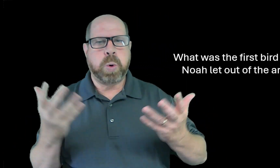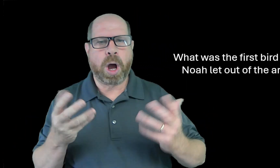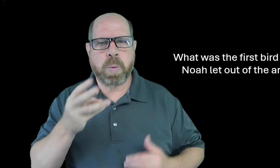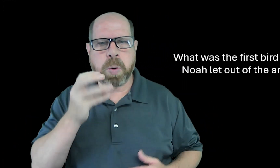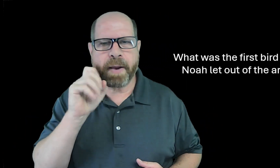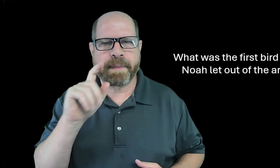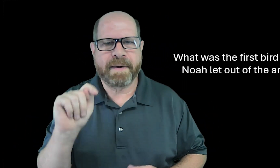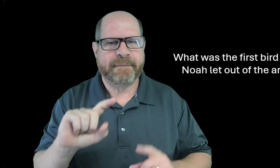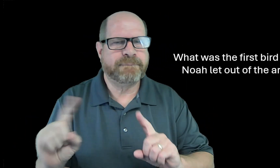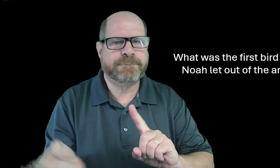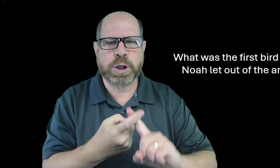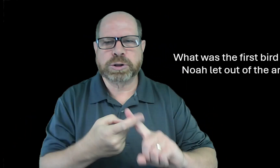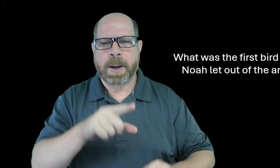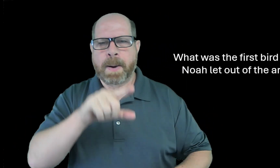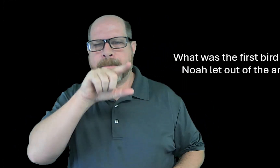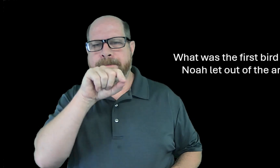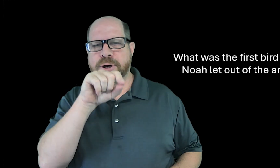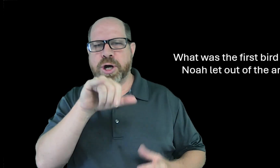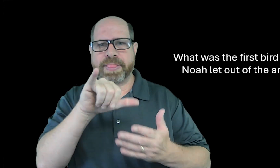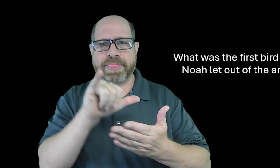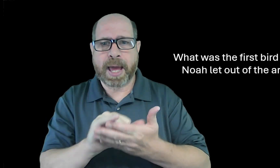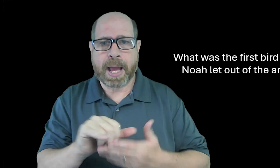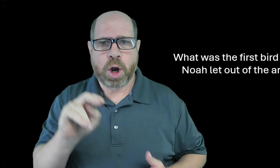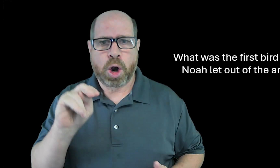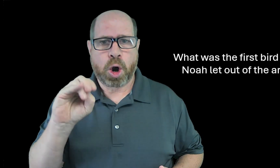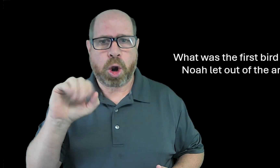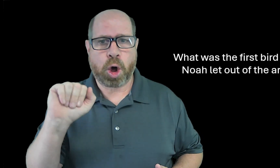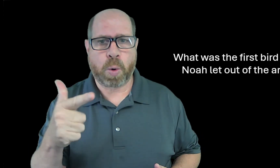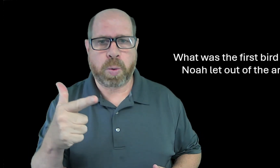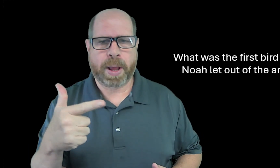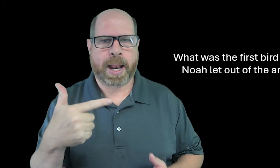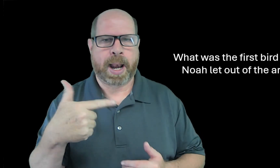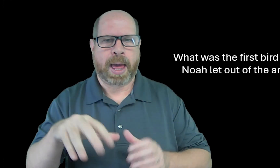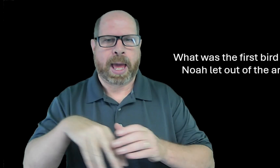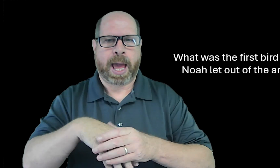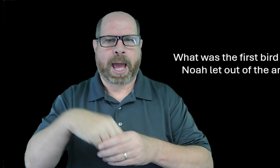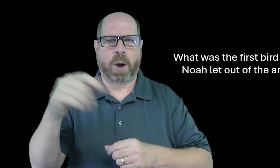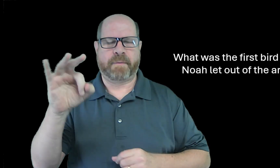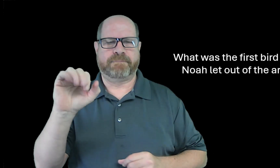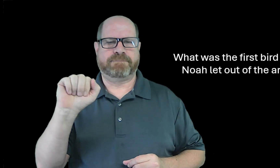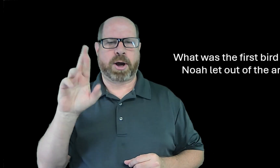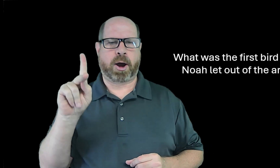So what was the first bird that Noah let out of the ark?